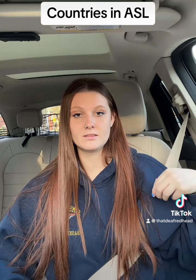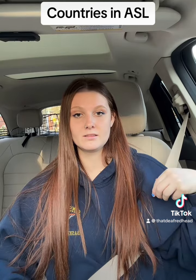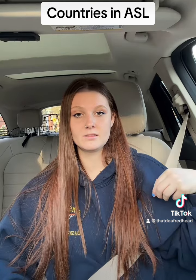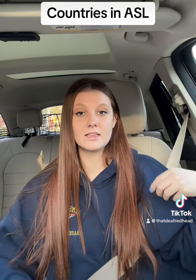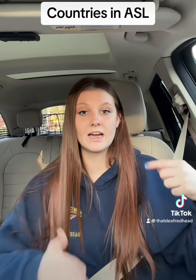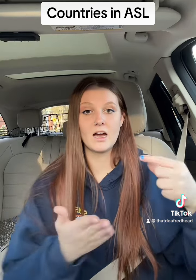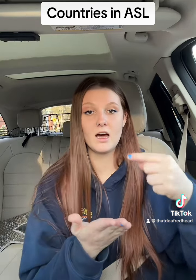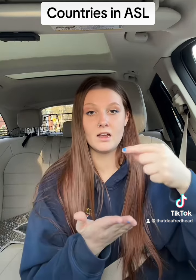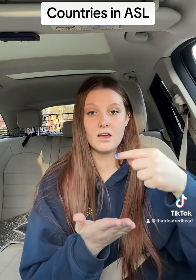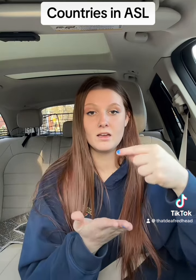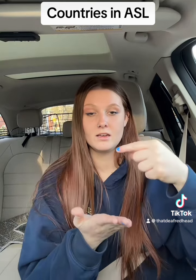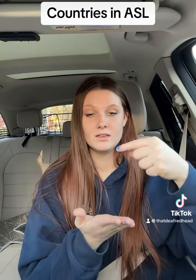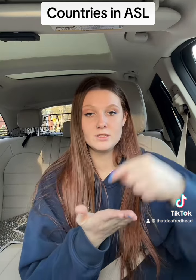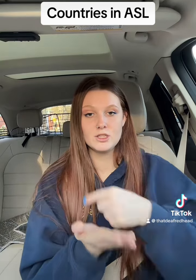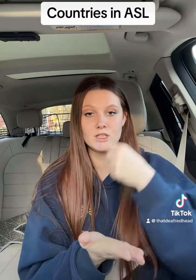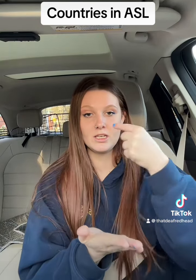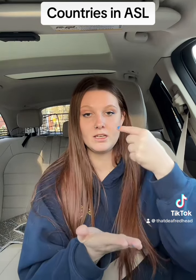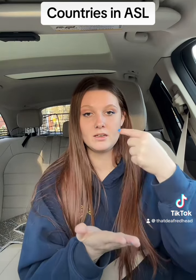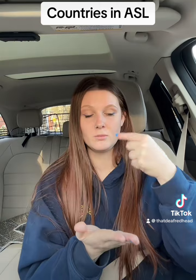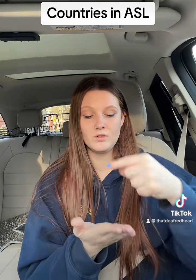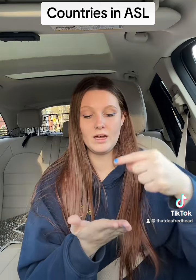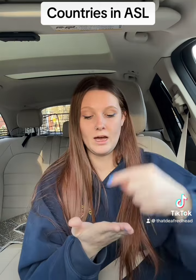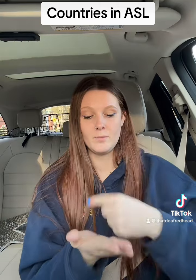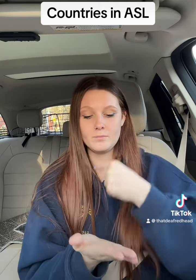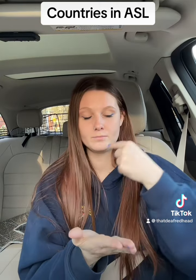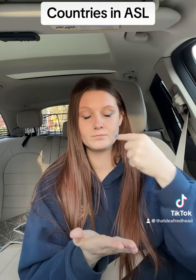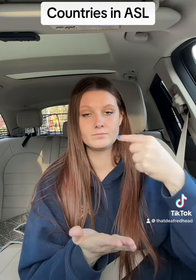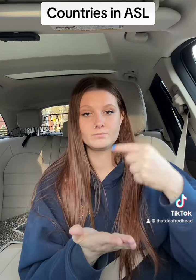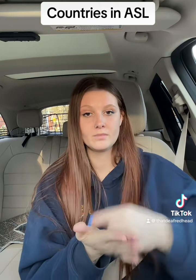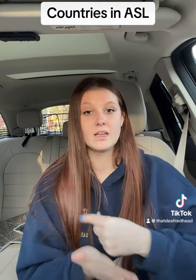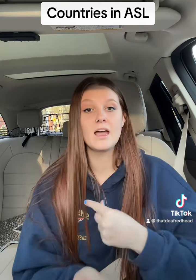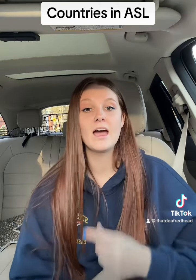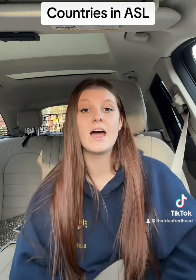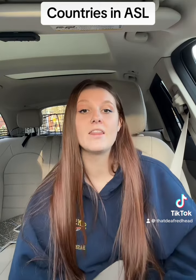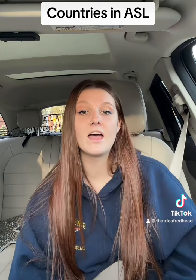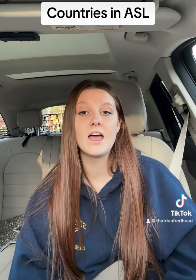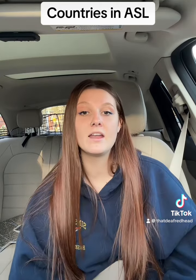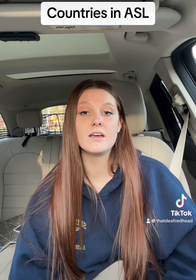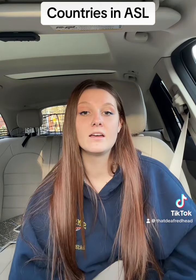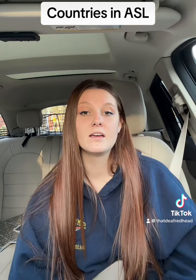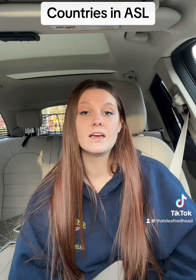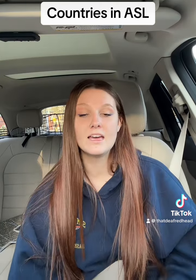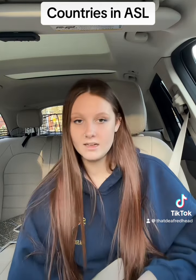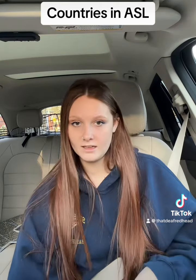Then Ghana, the G, moving up. And then Italy.